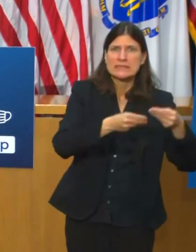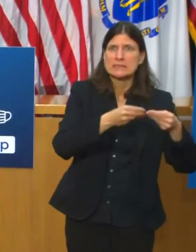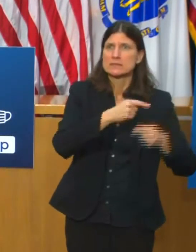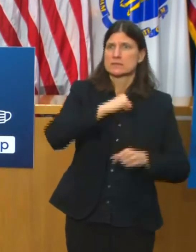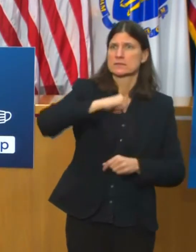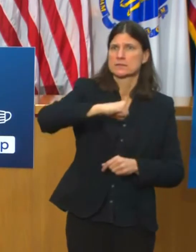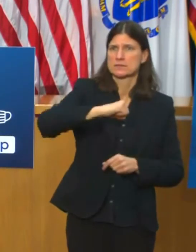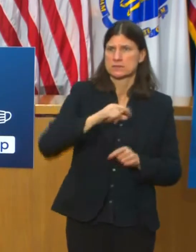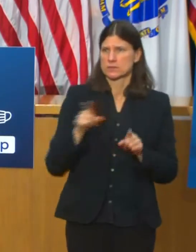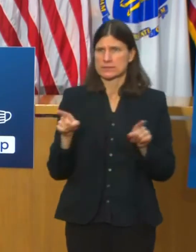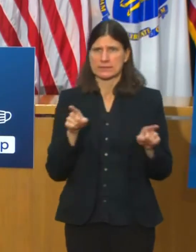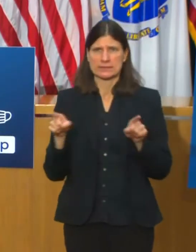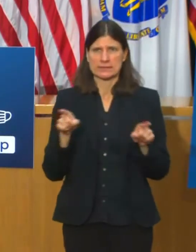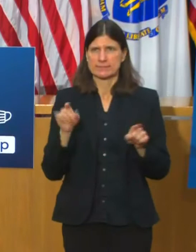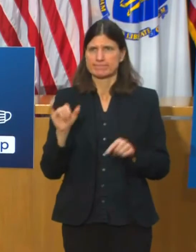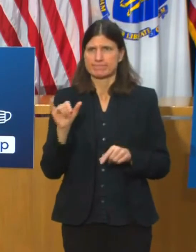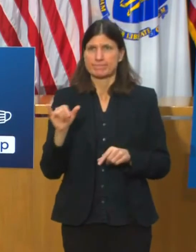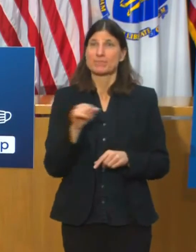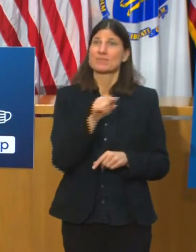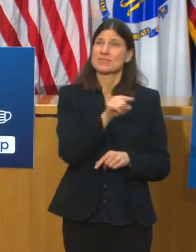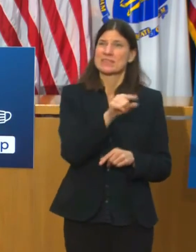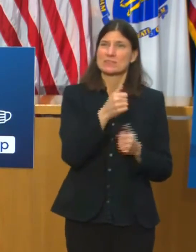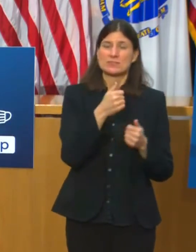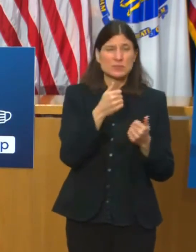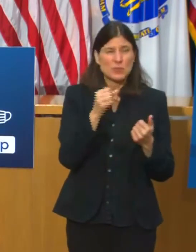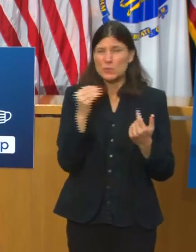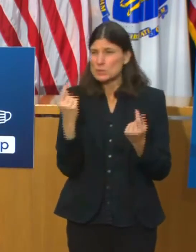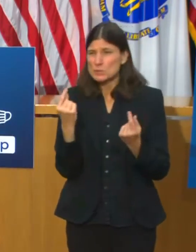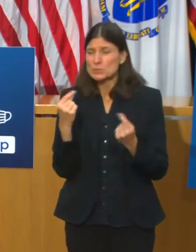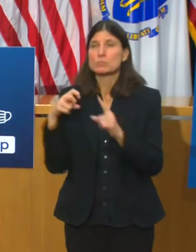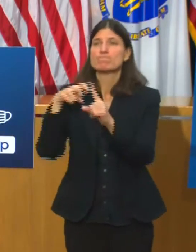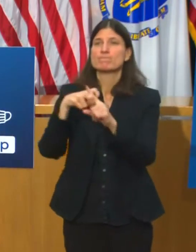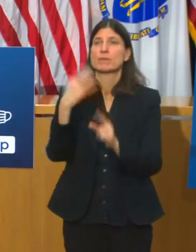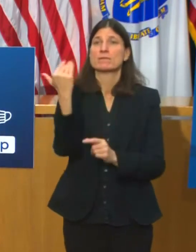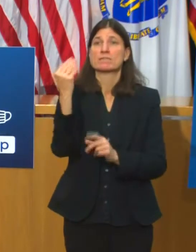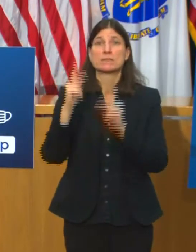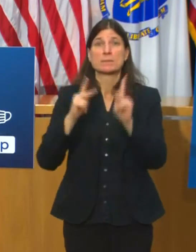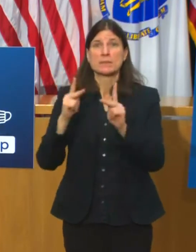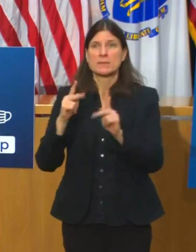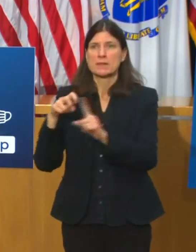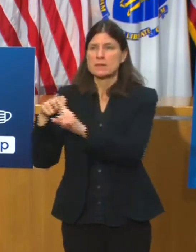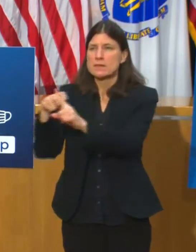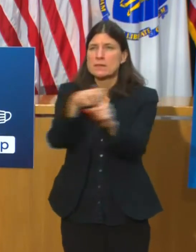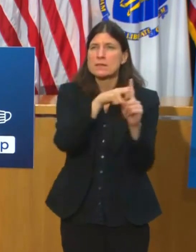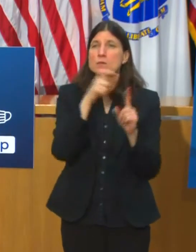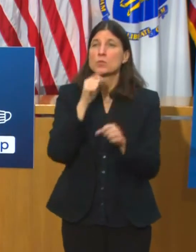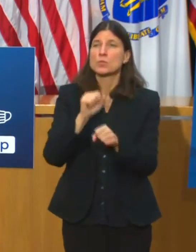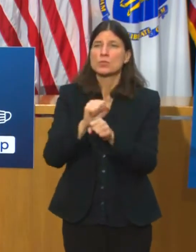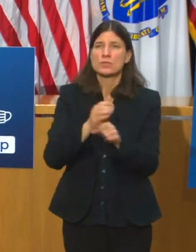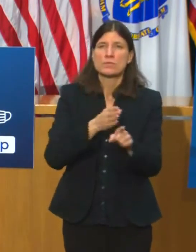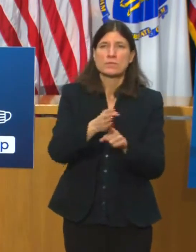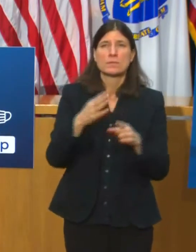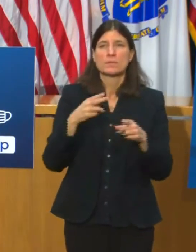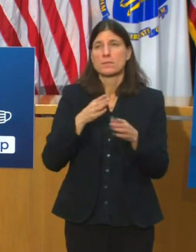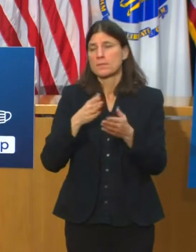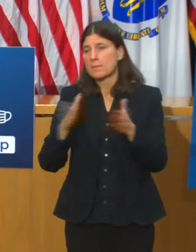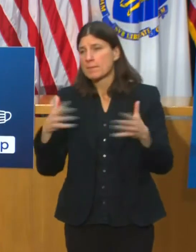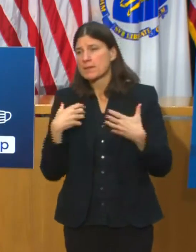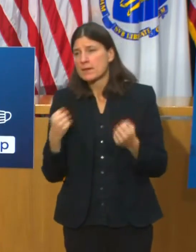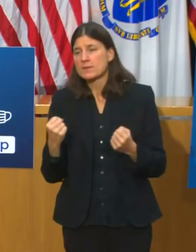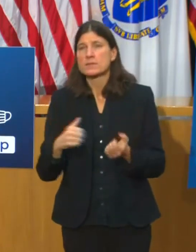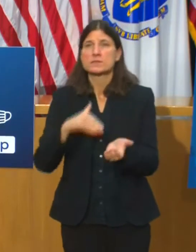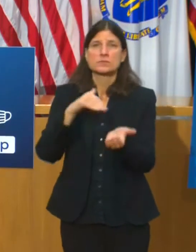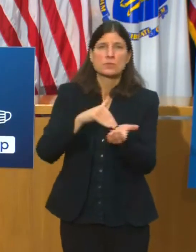communications advisory group, public health marketing communications professionals representing large and small hospitals, community